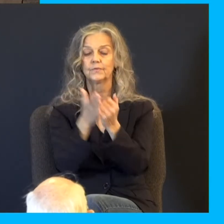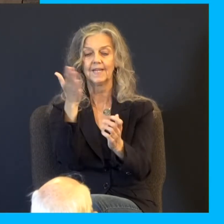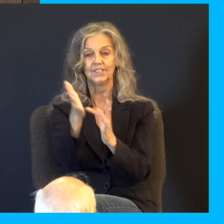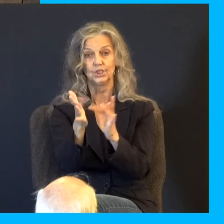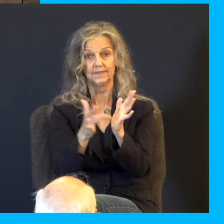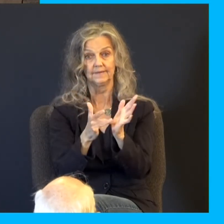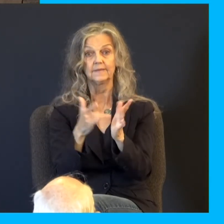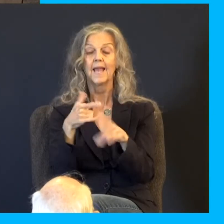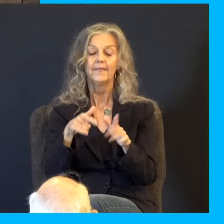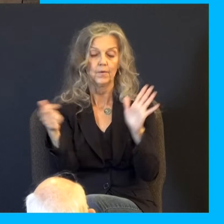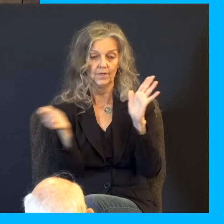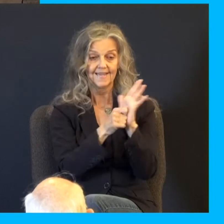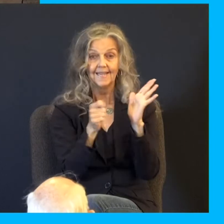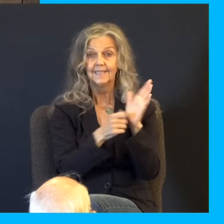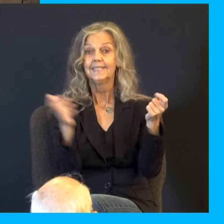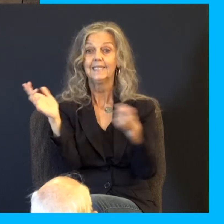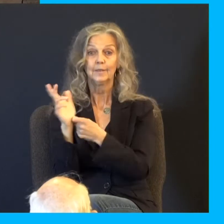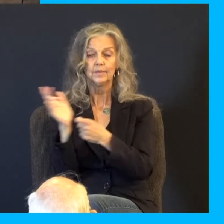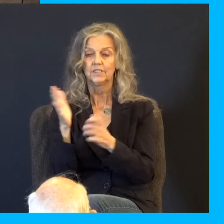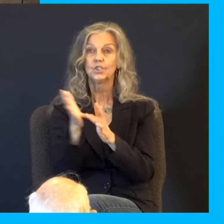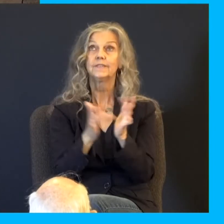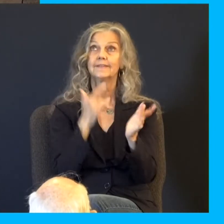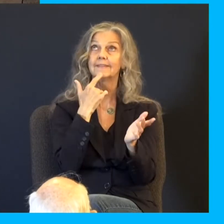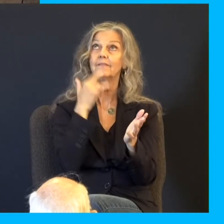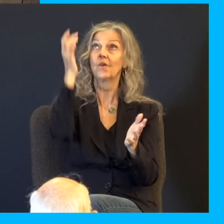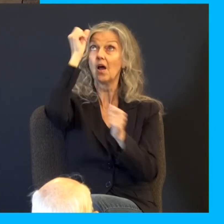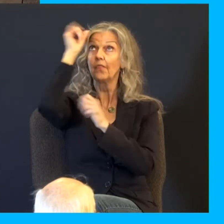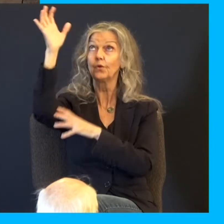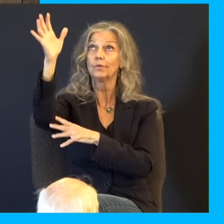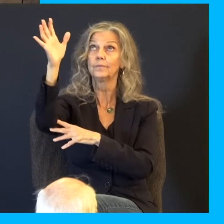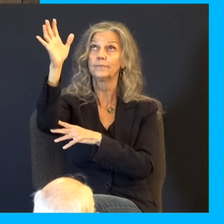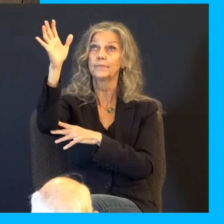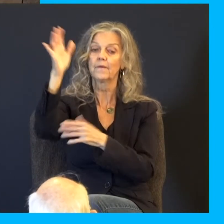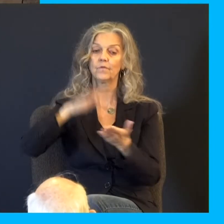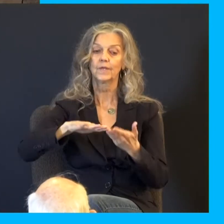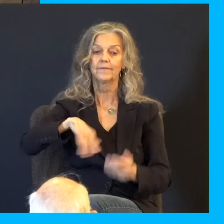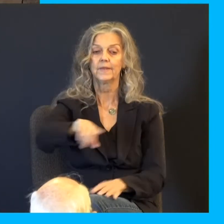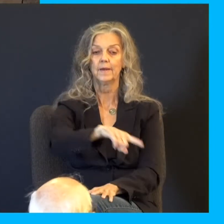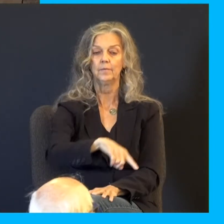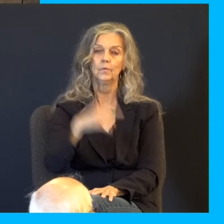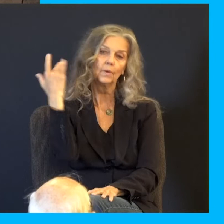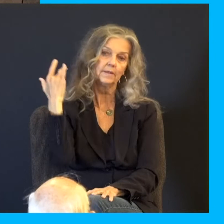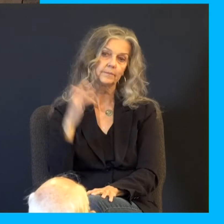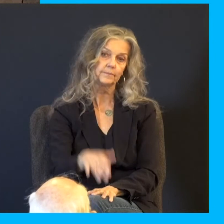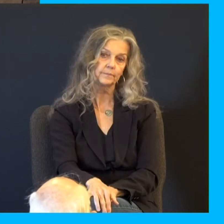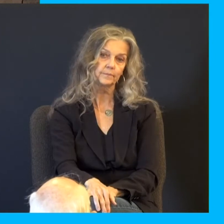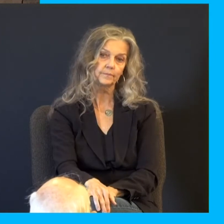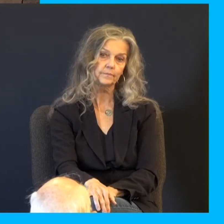nailing him and crucifying him, Jesus said, Father, forgive them. Why? They know not what they do.